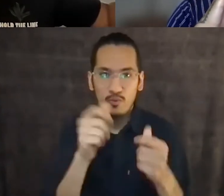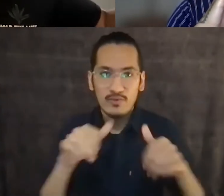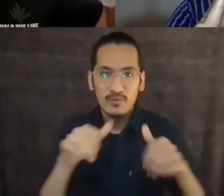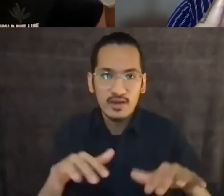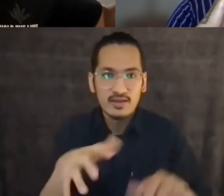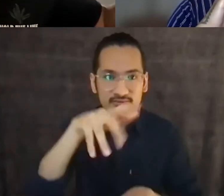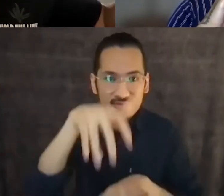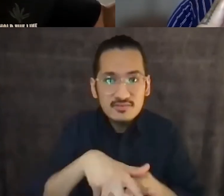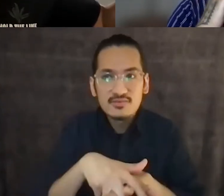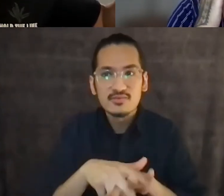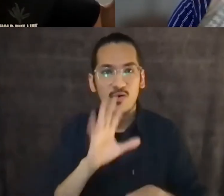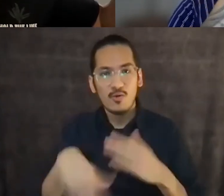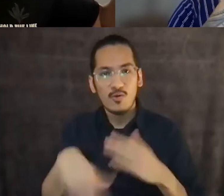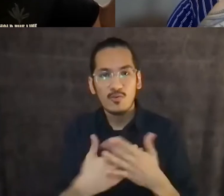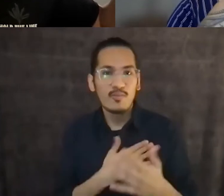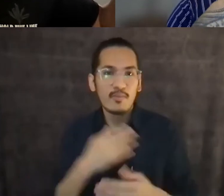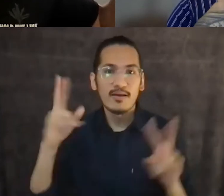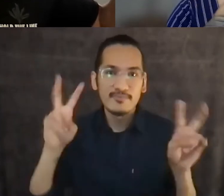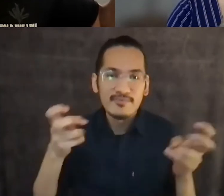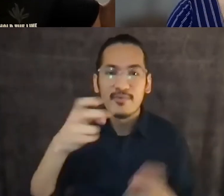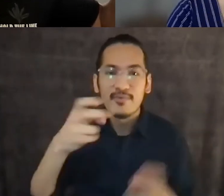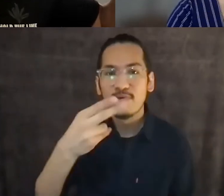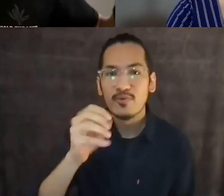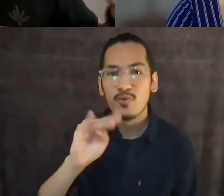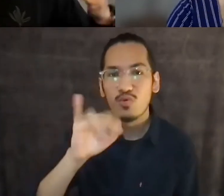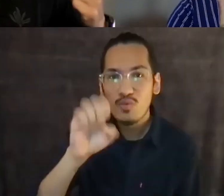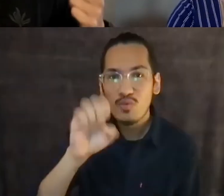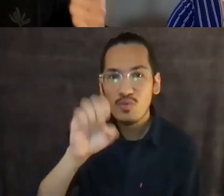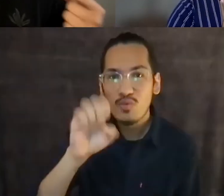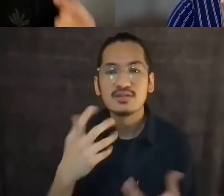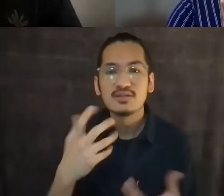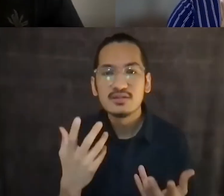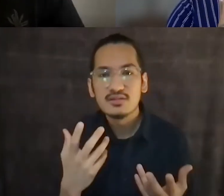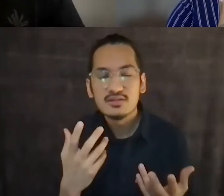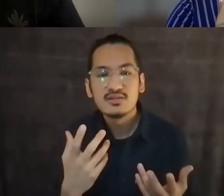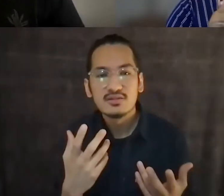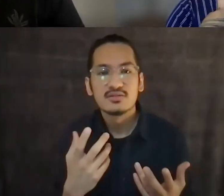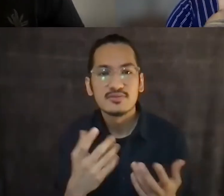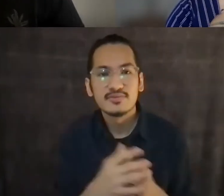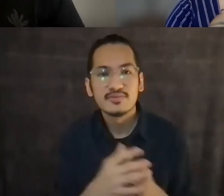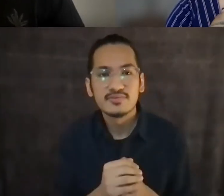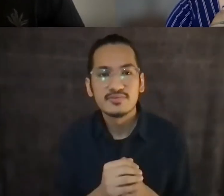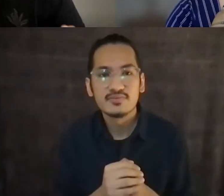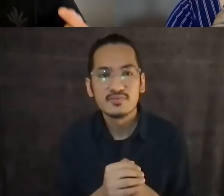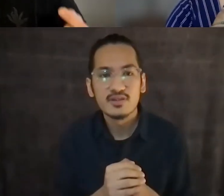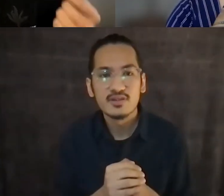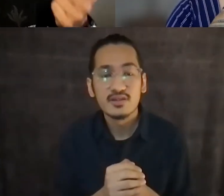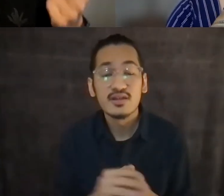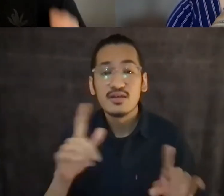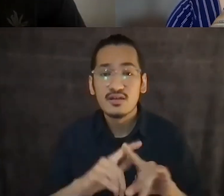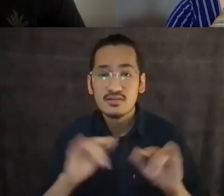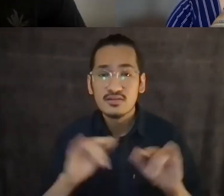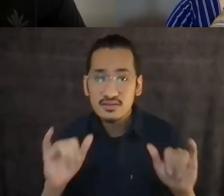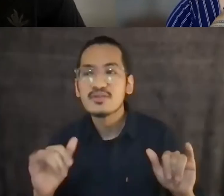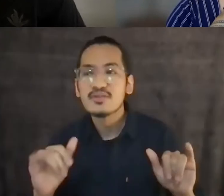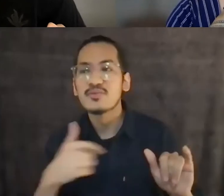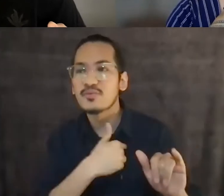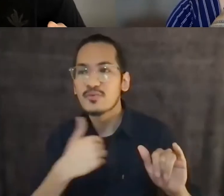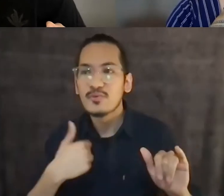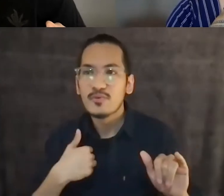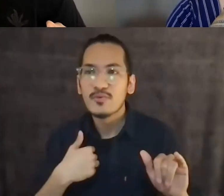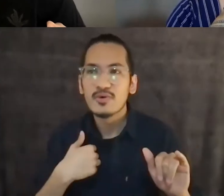homies, but, but we're, but we're also failing